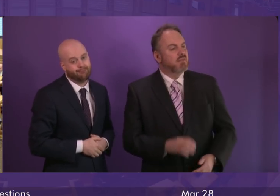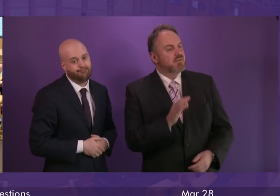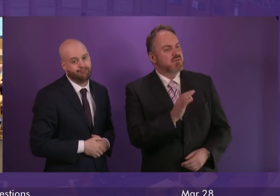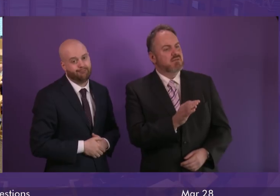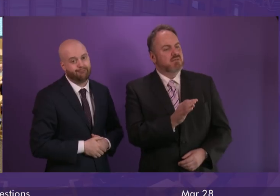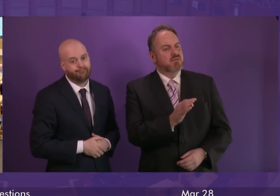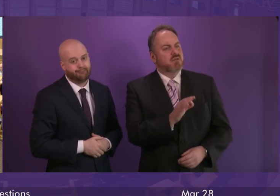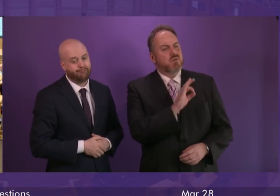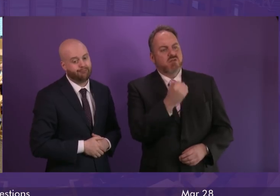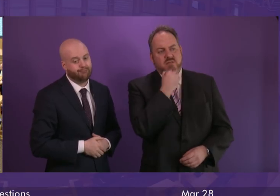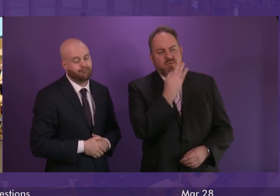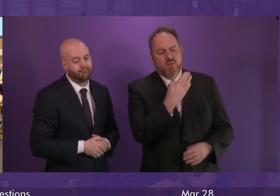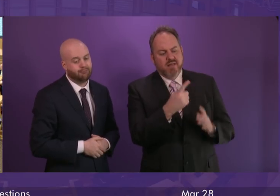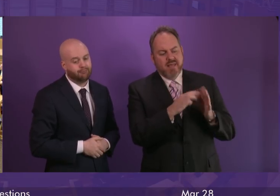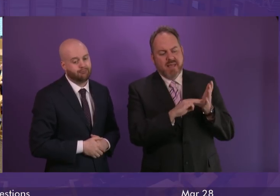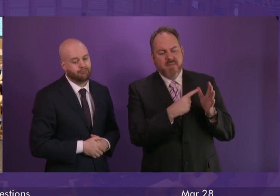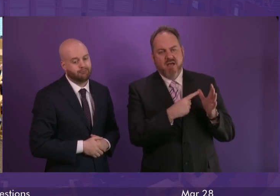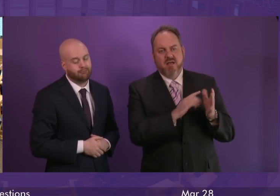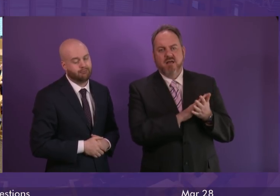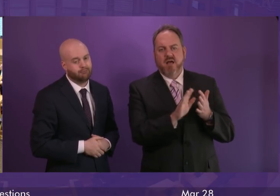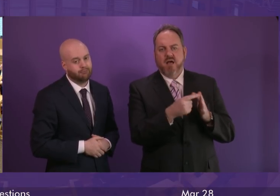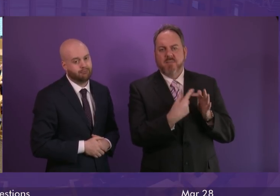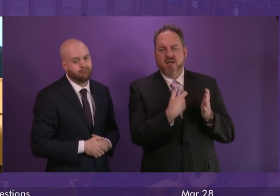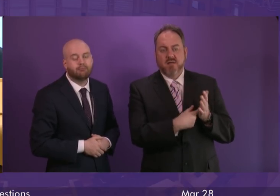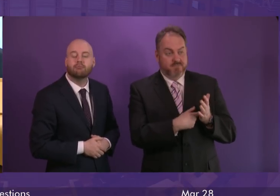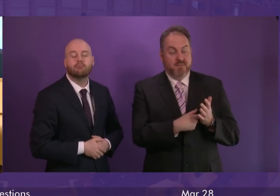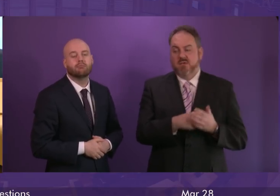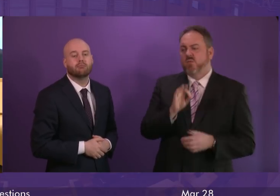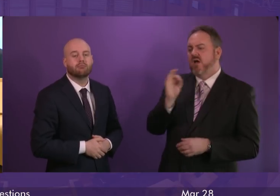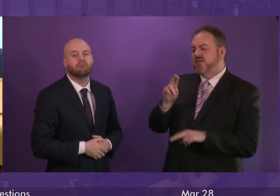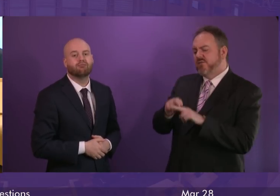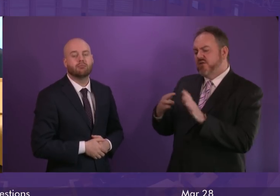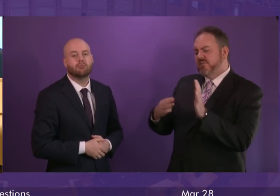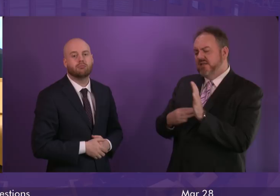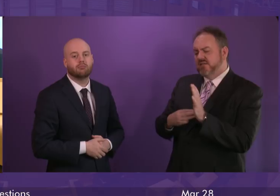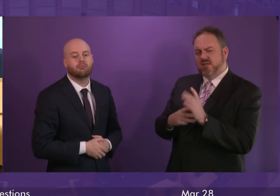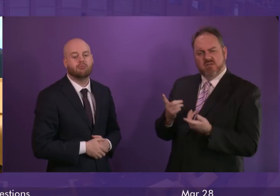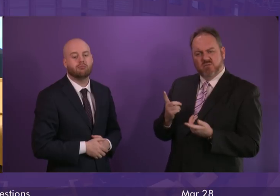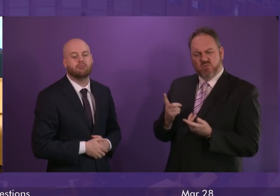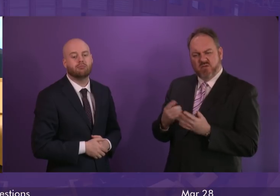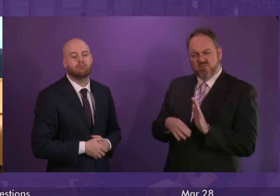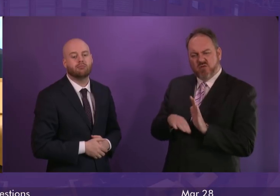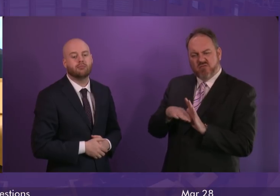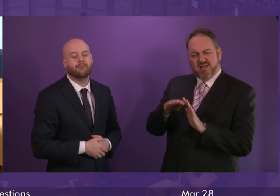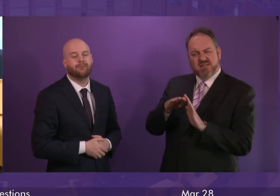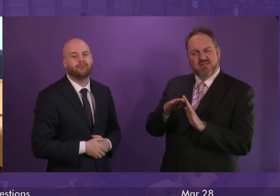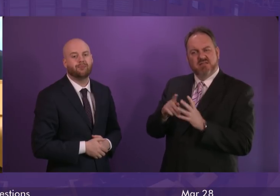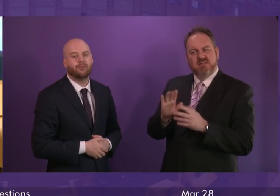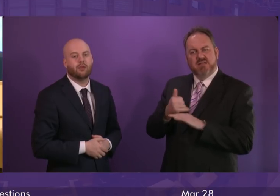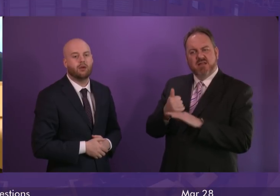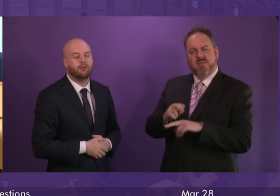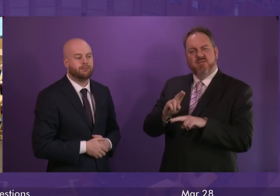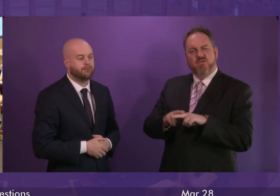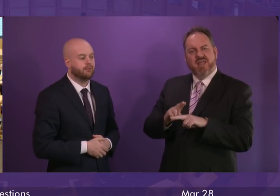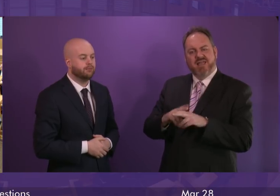And question number four, Emma Harper. To ask the First Minister what progress has been made with the implementation of Frank's law.